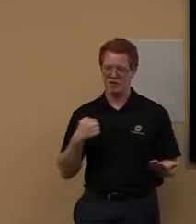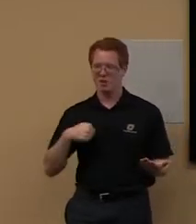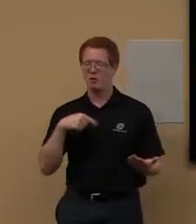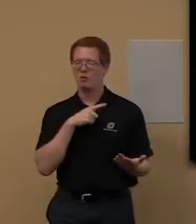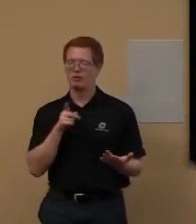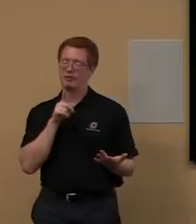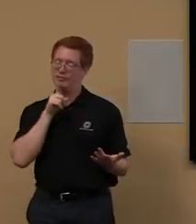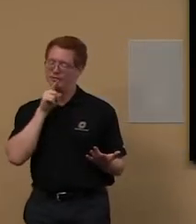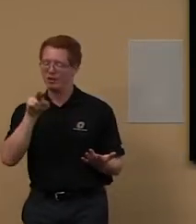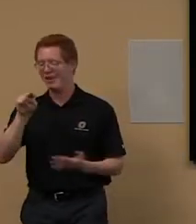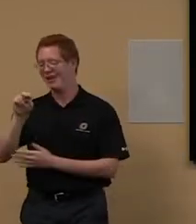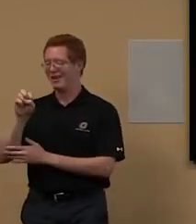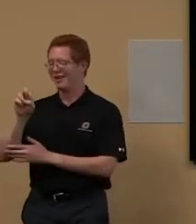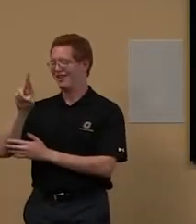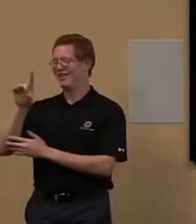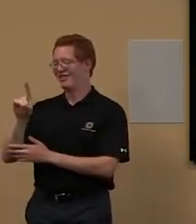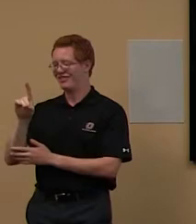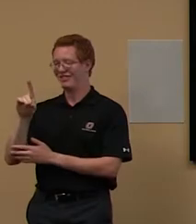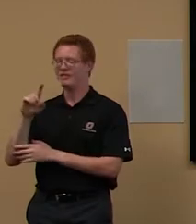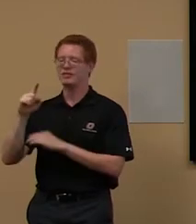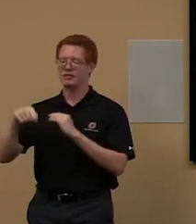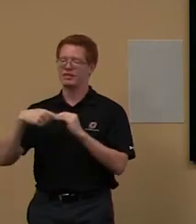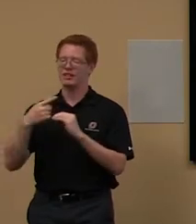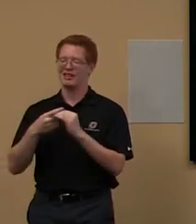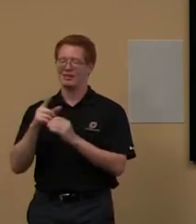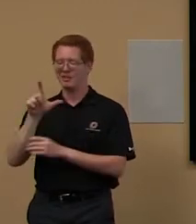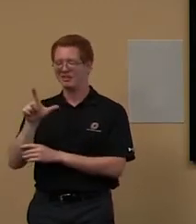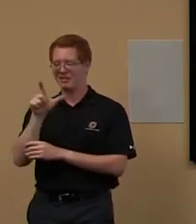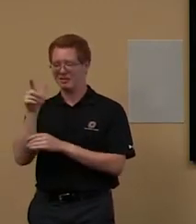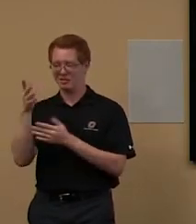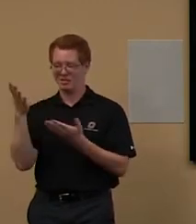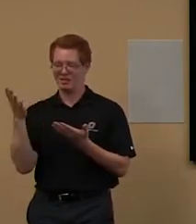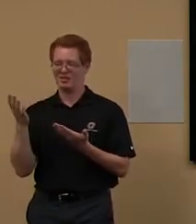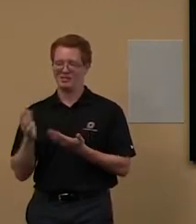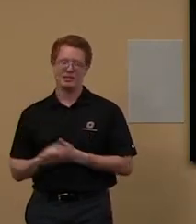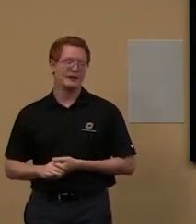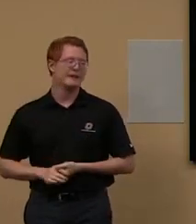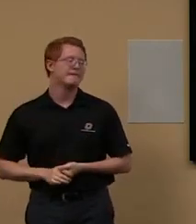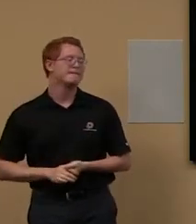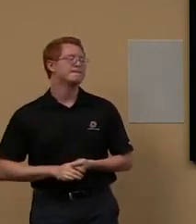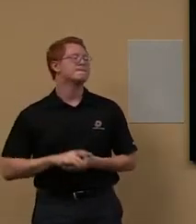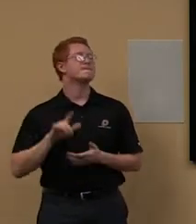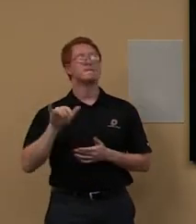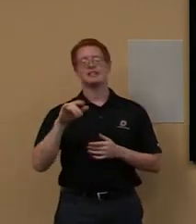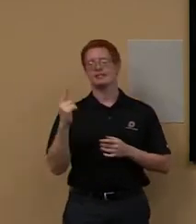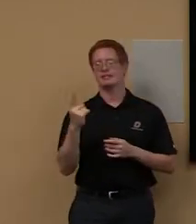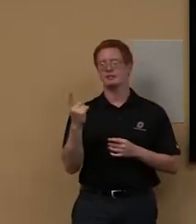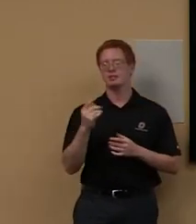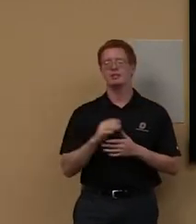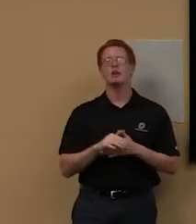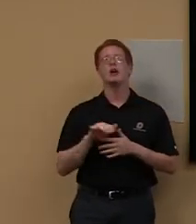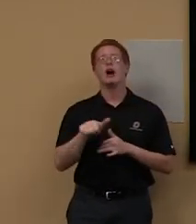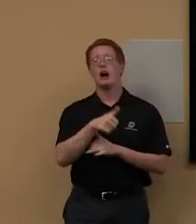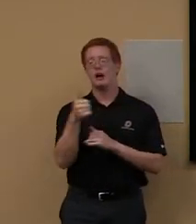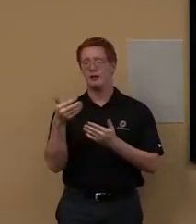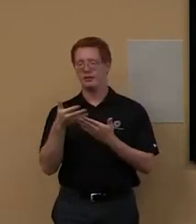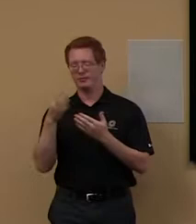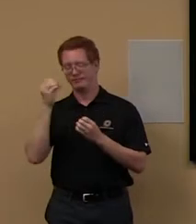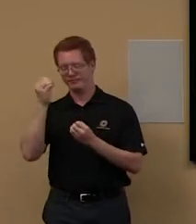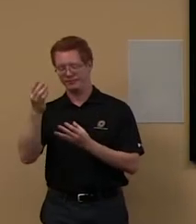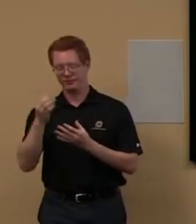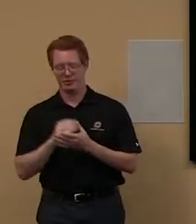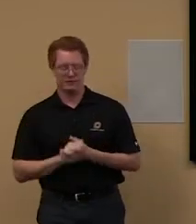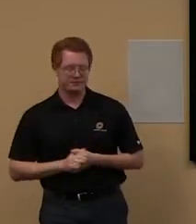about this. So, um, so that's, uh, yeah, that's something. And the other thing is that, um,